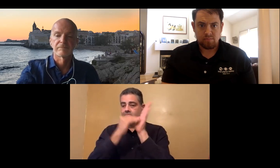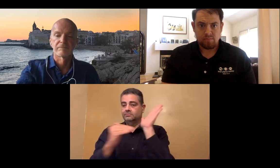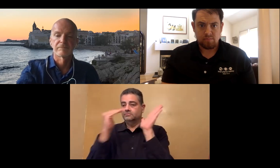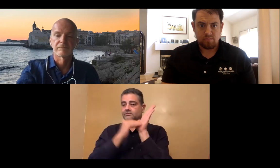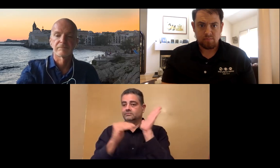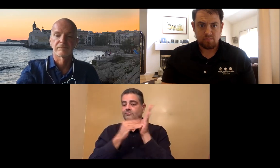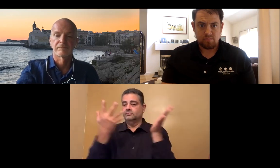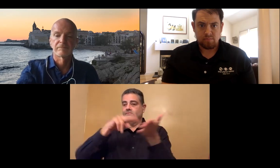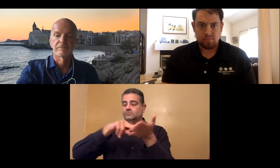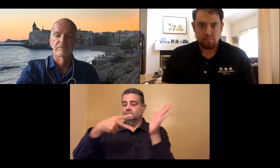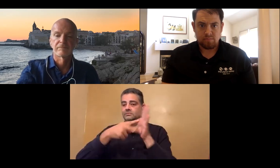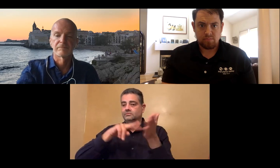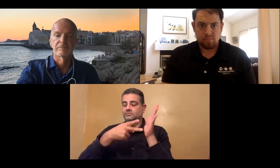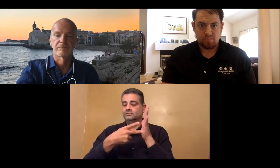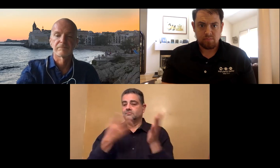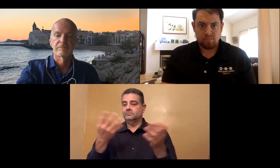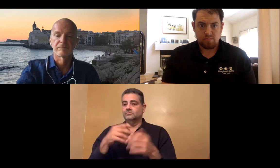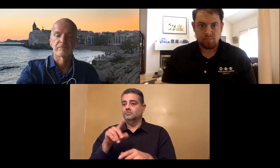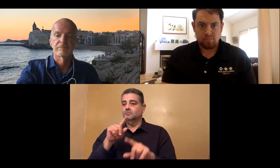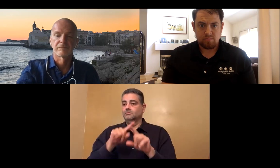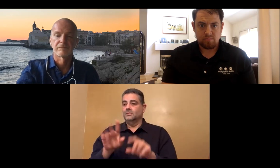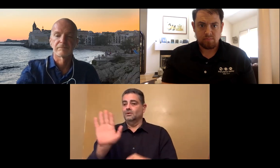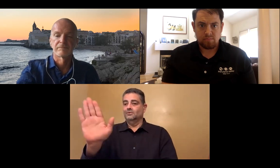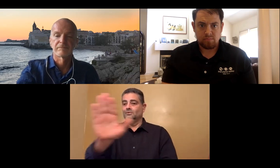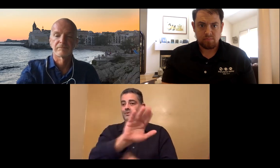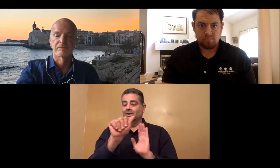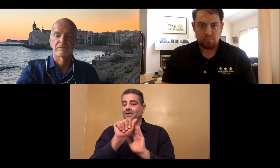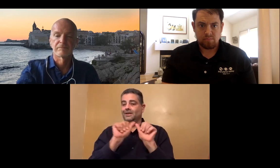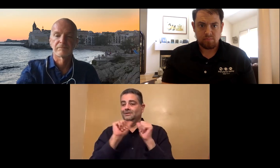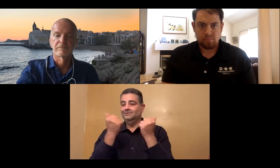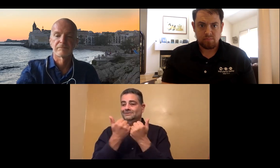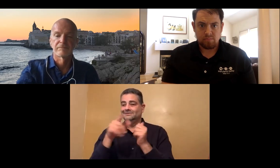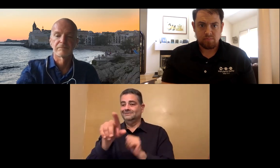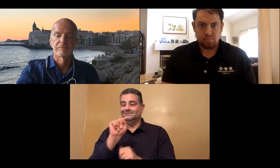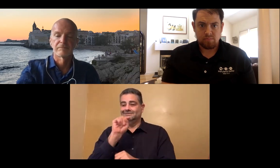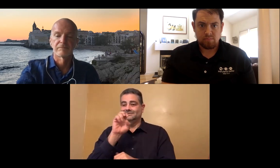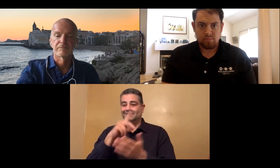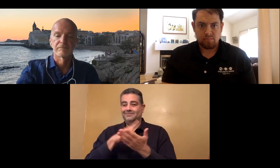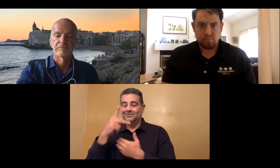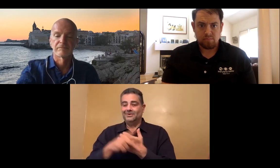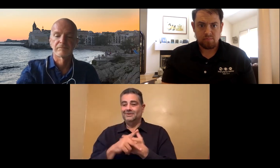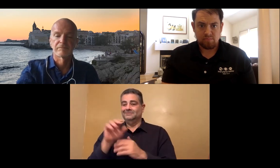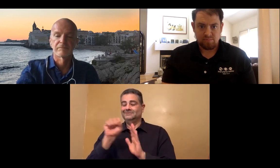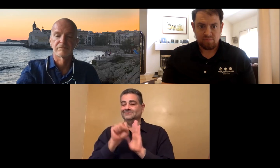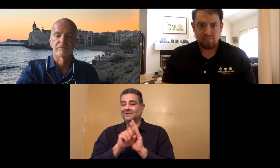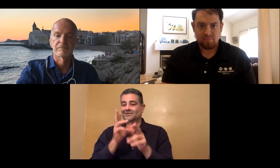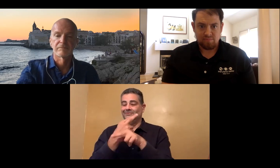So often I have to educate them, and more than just once, about the issues surrounding relay.